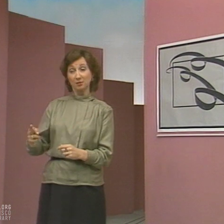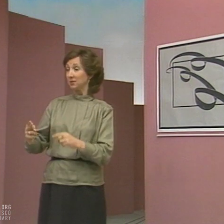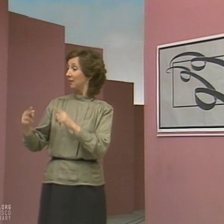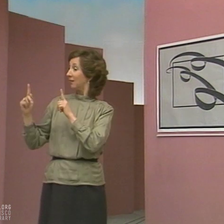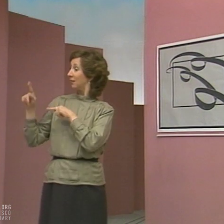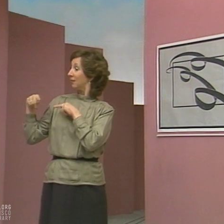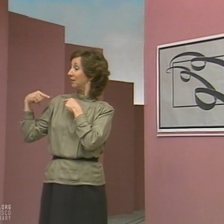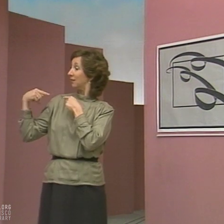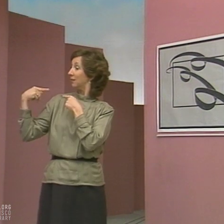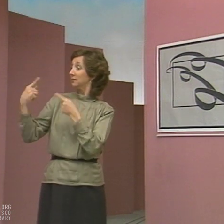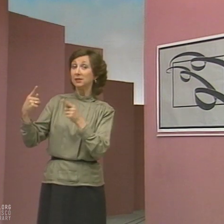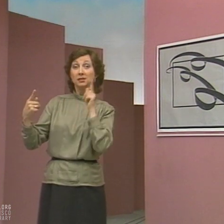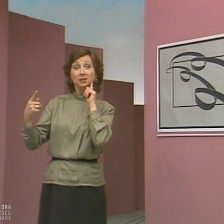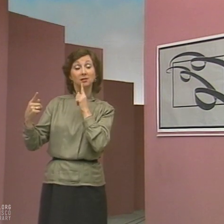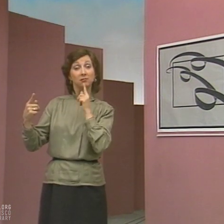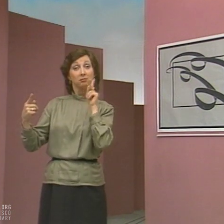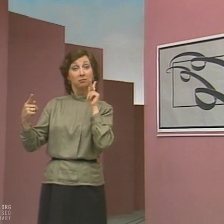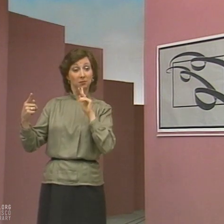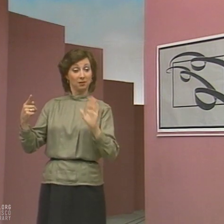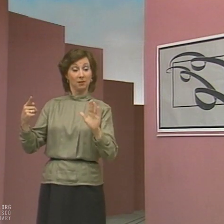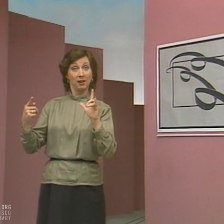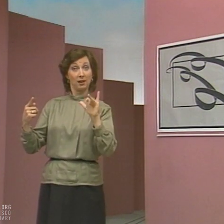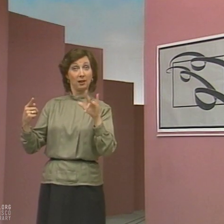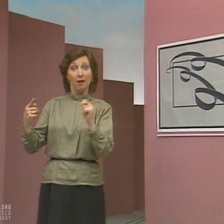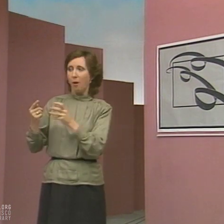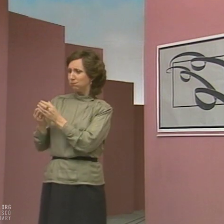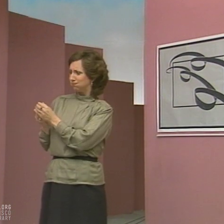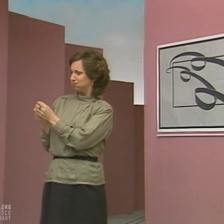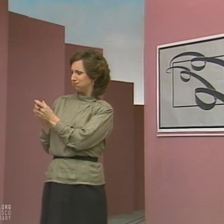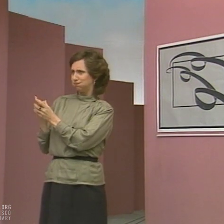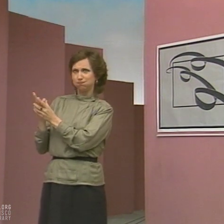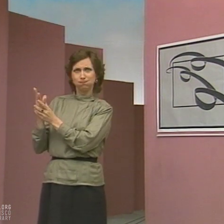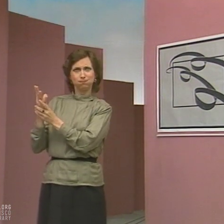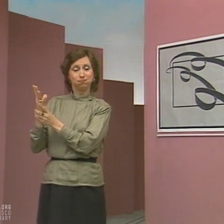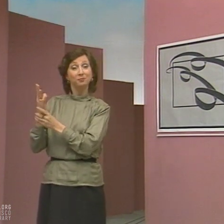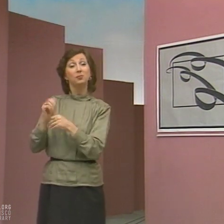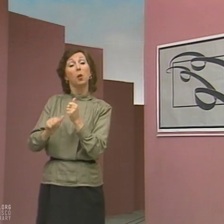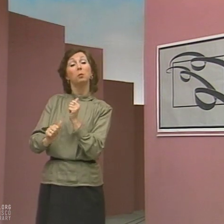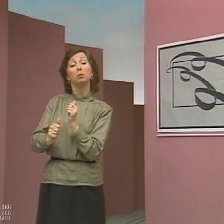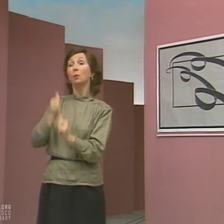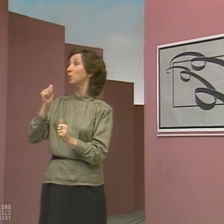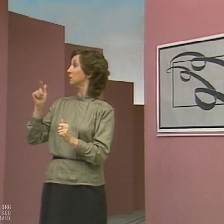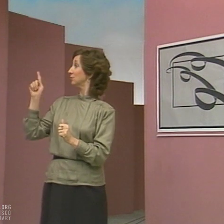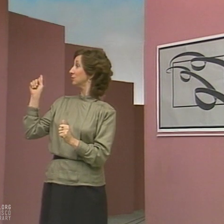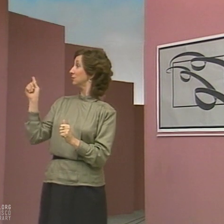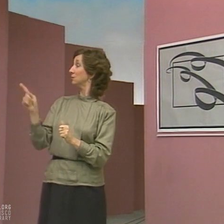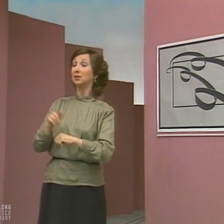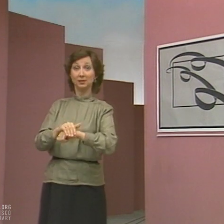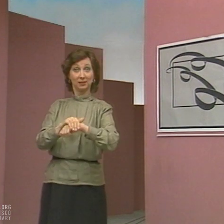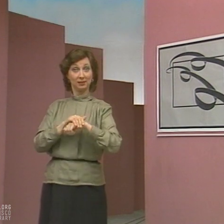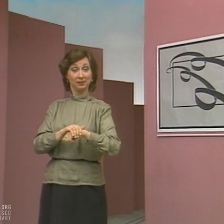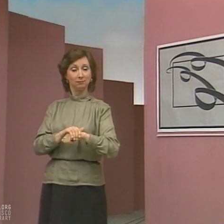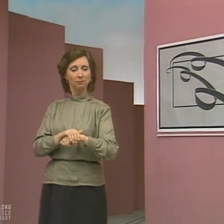Throughout history, deaf literature has grown, most of it strongly influenced by English.